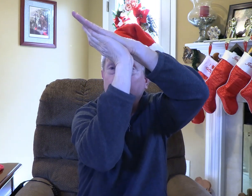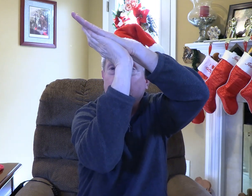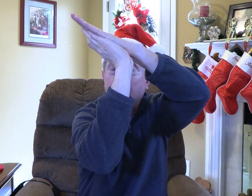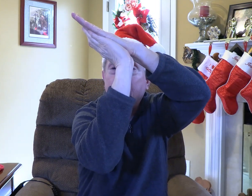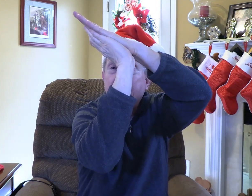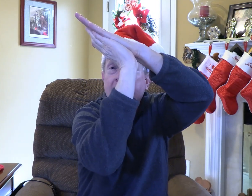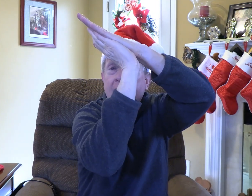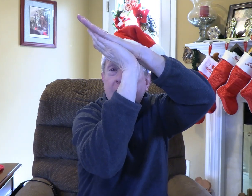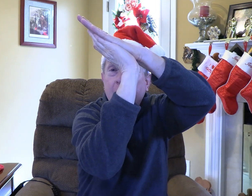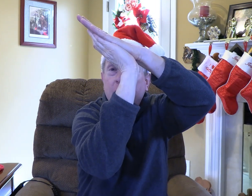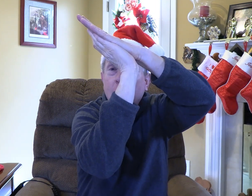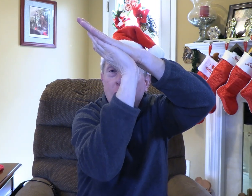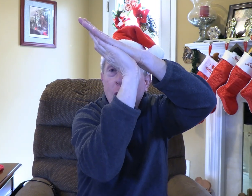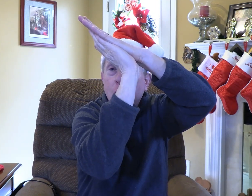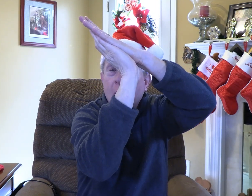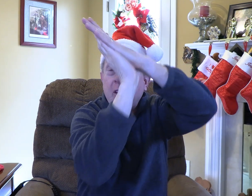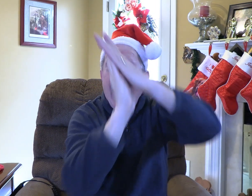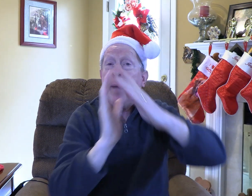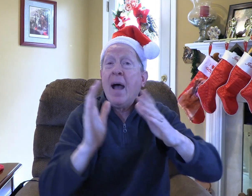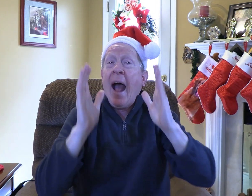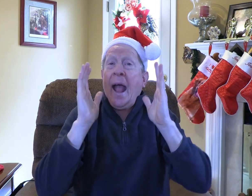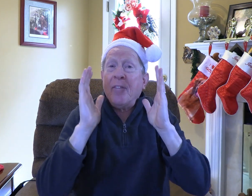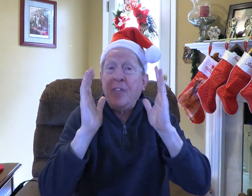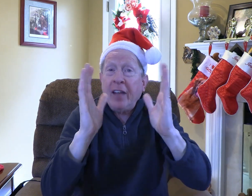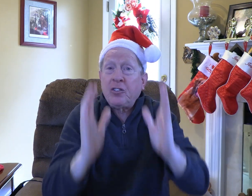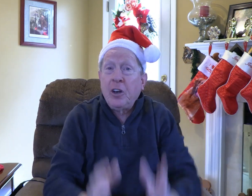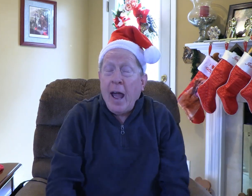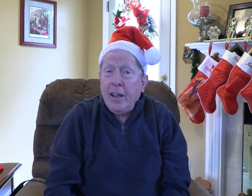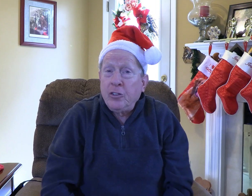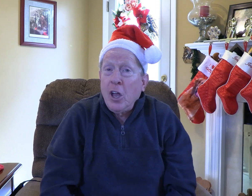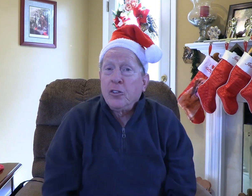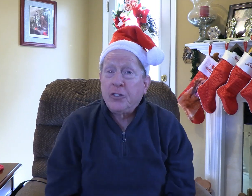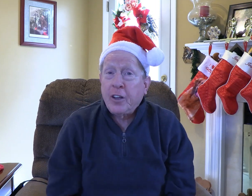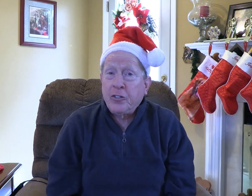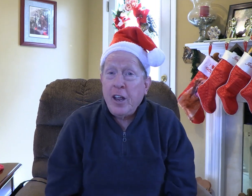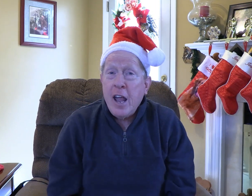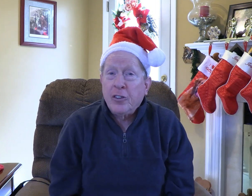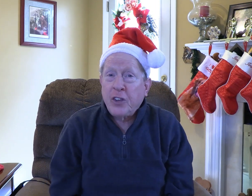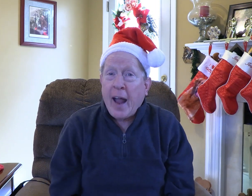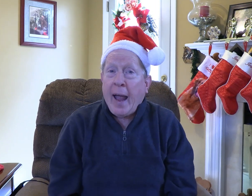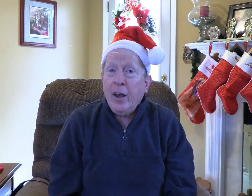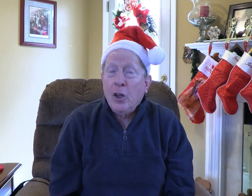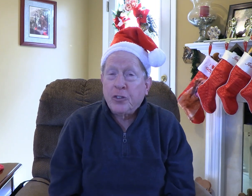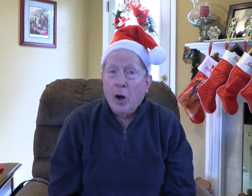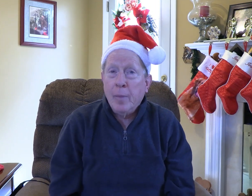us up in His due time. And that's today's 60-second sermon.